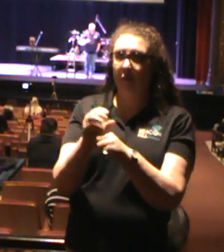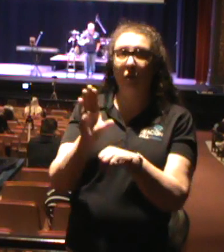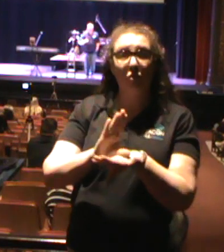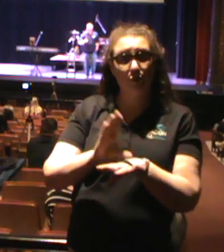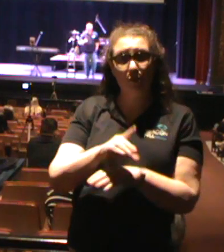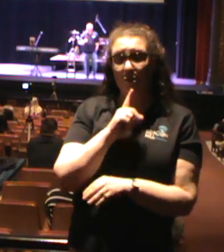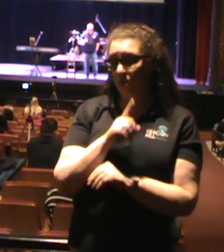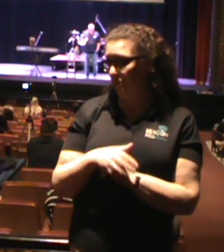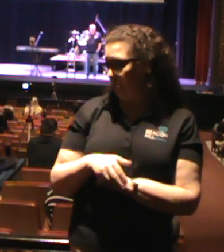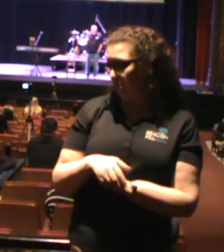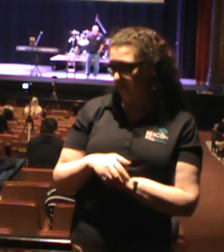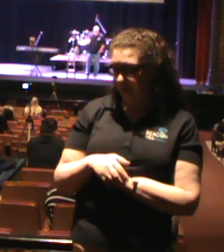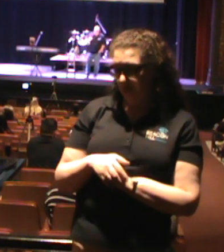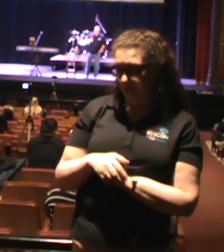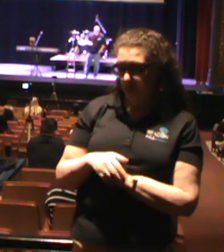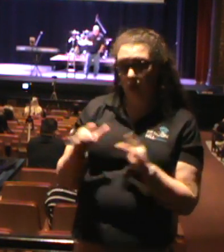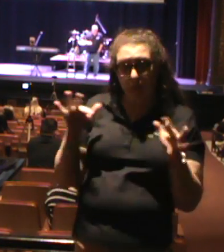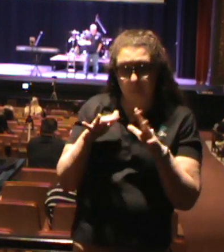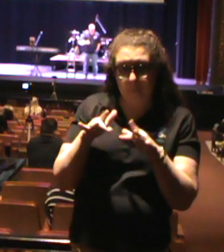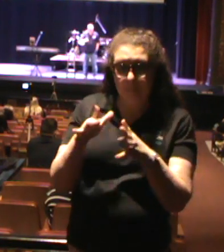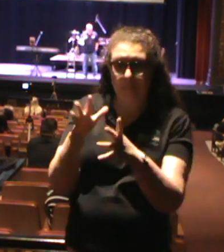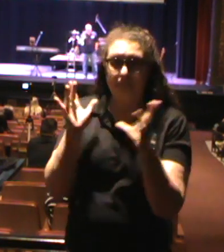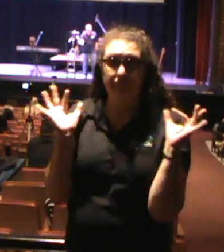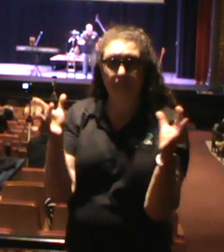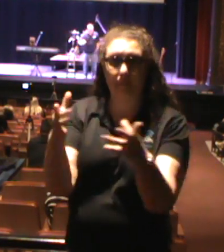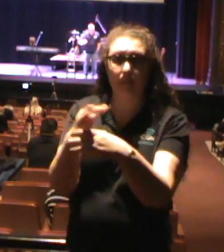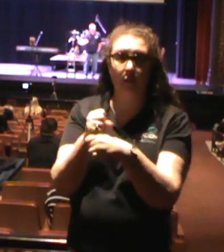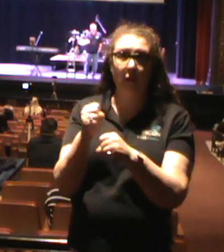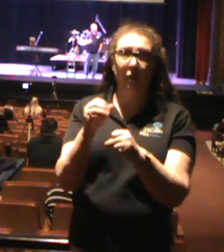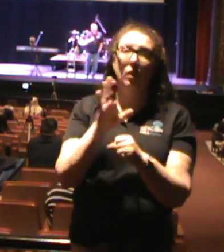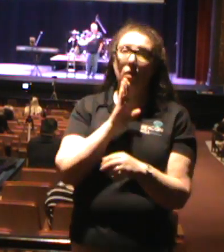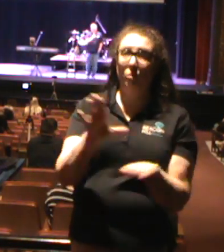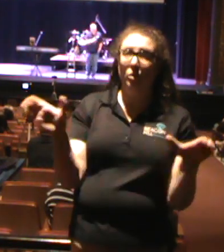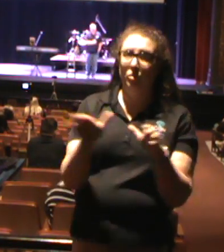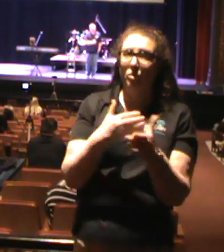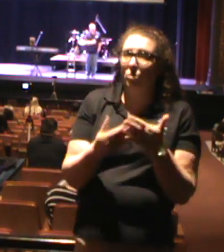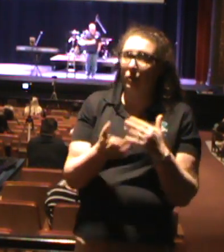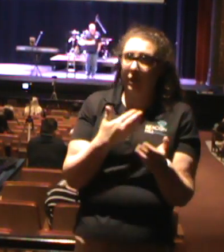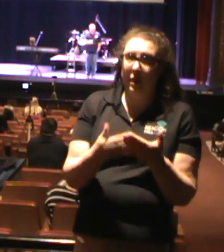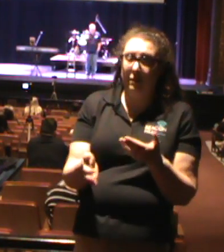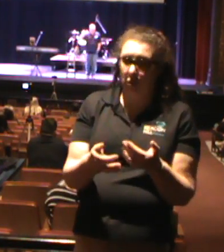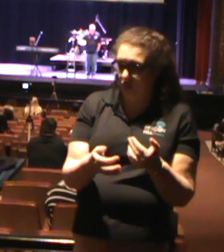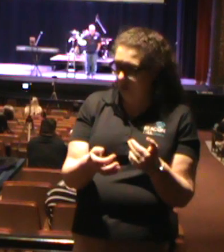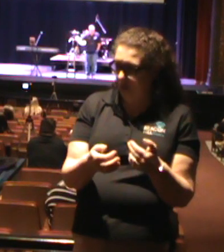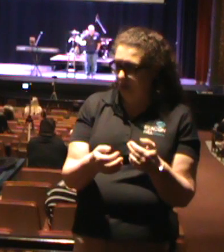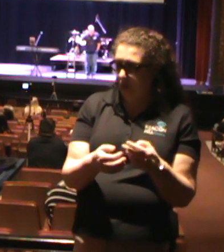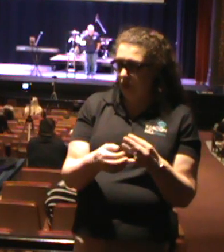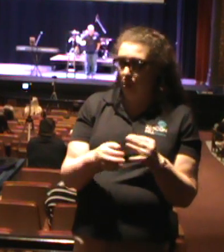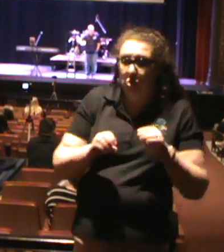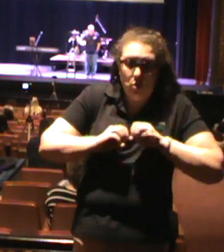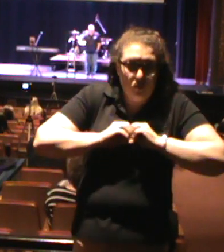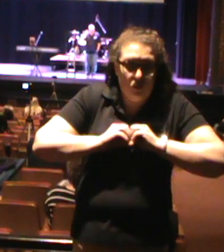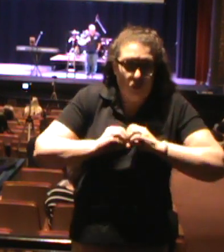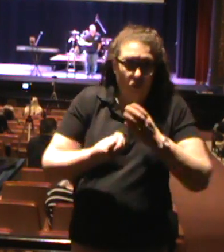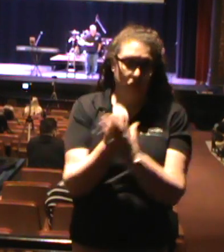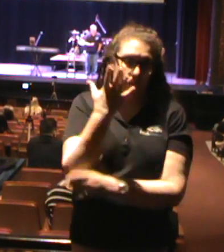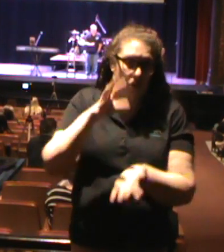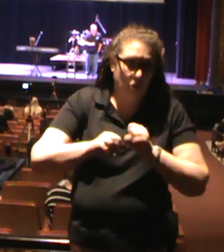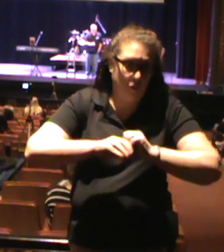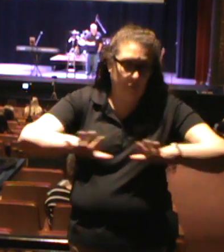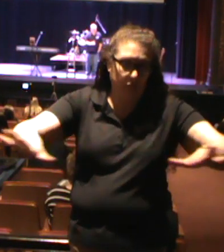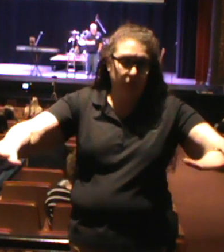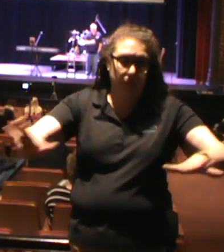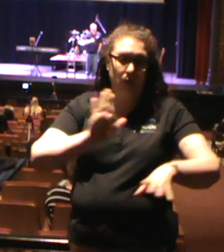The attractional church will do anything and everything to expand their